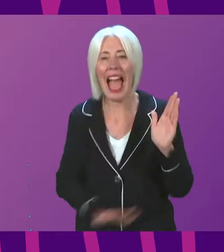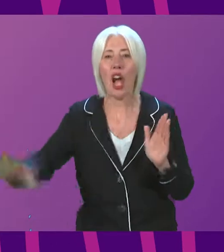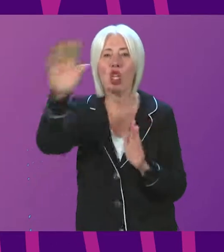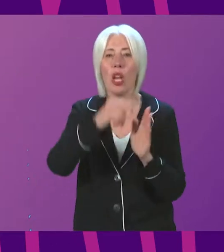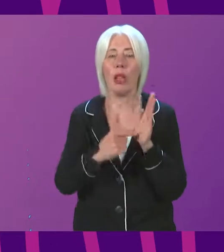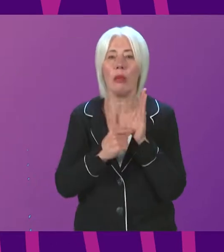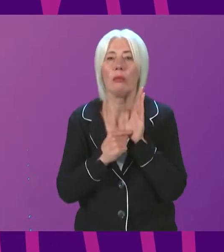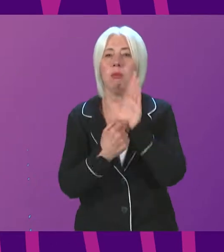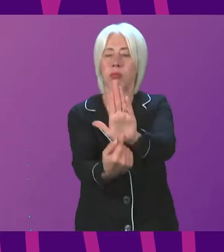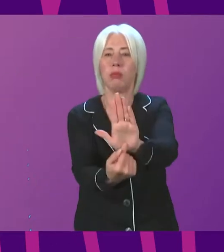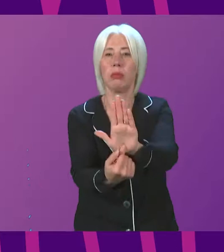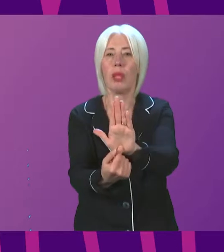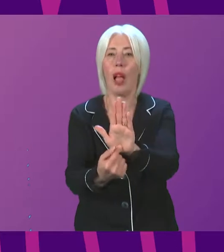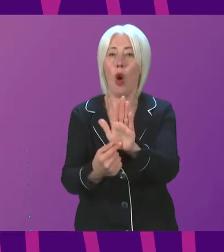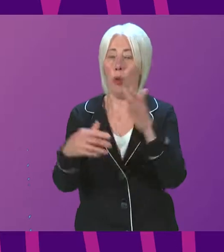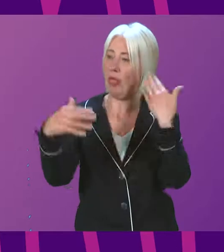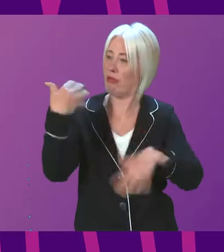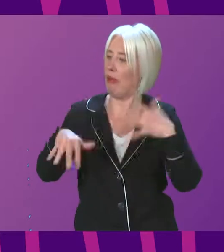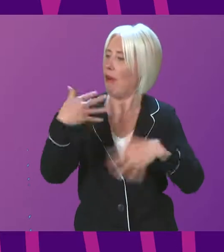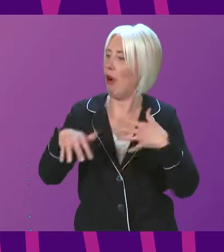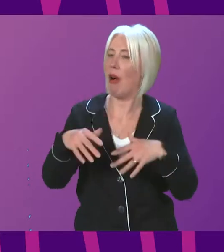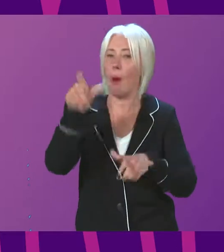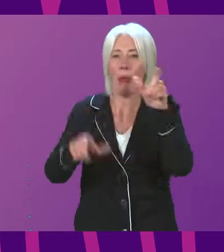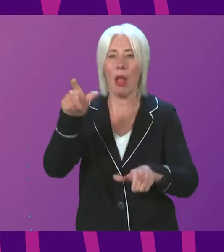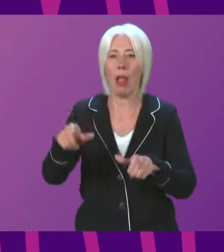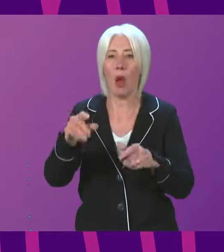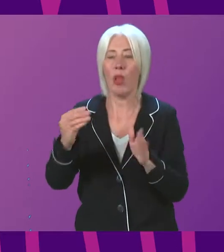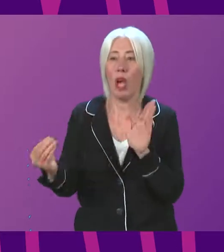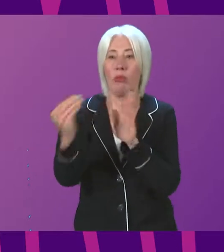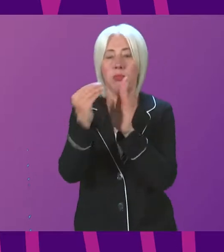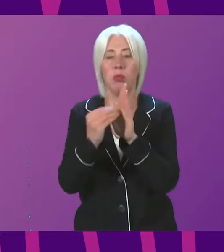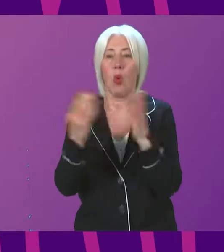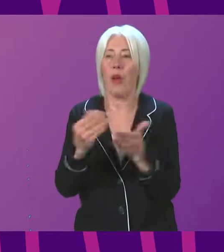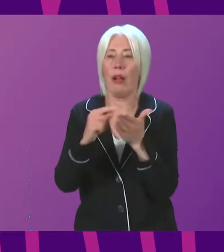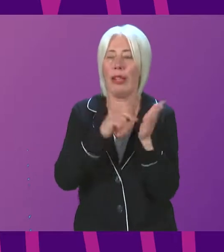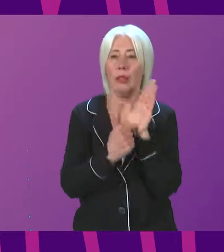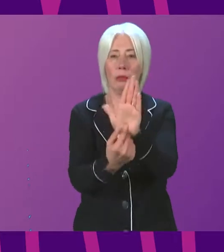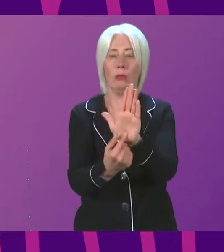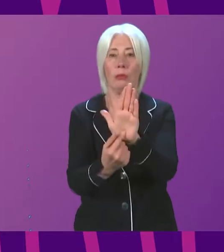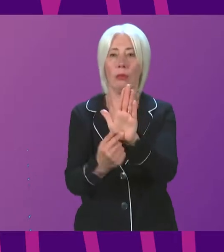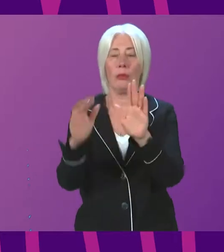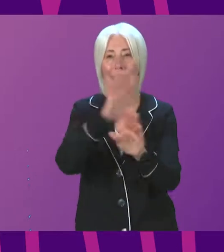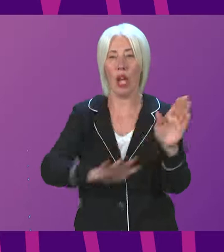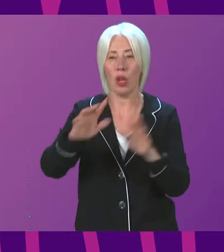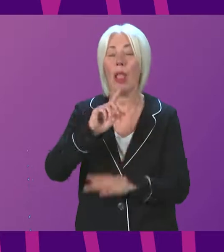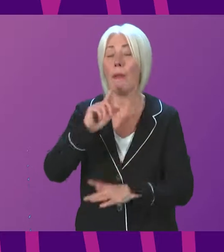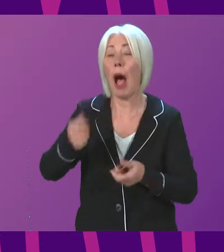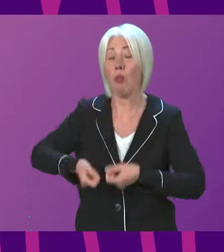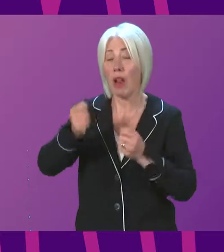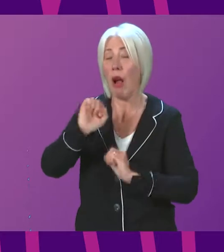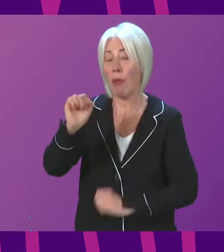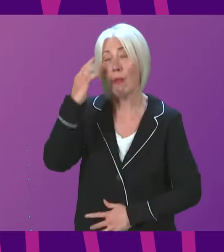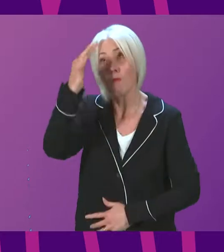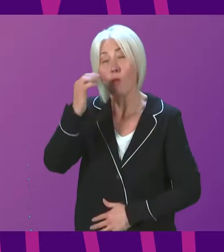where the suffering of individuals can be recorded. And I will give consideration to the point he has raised. I think it's a valuable